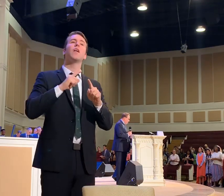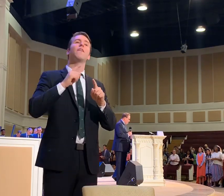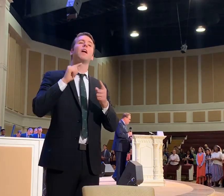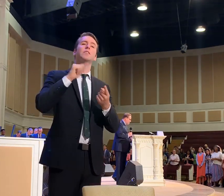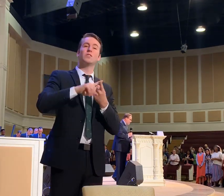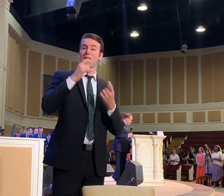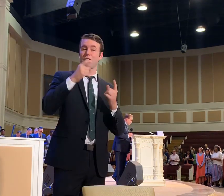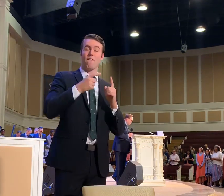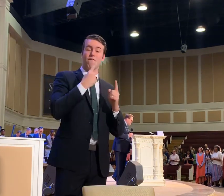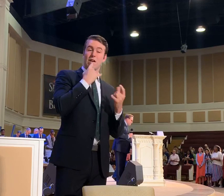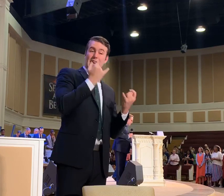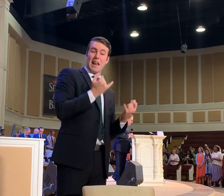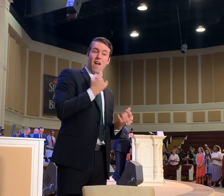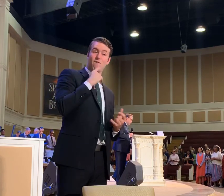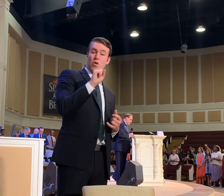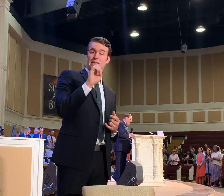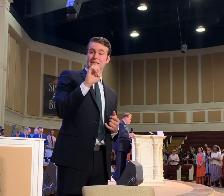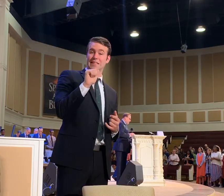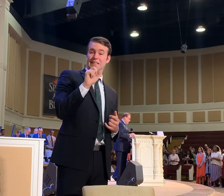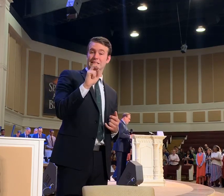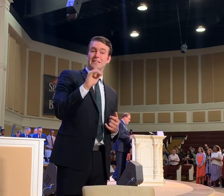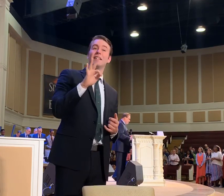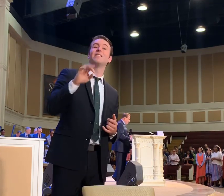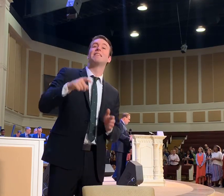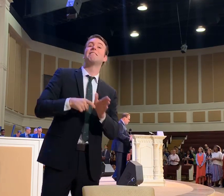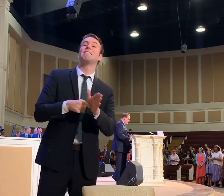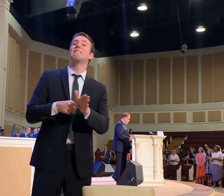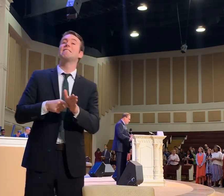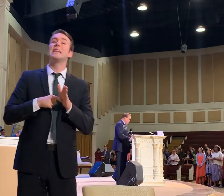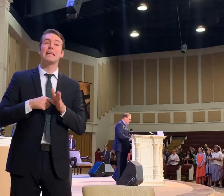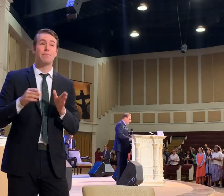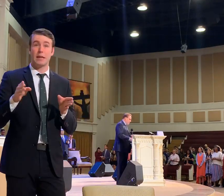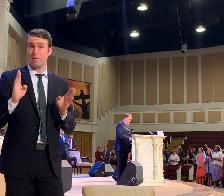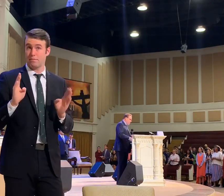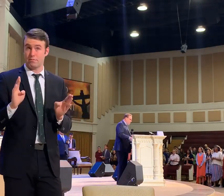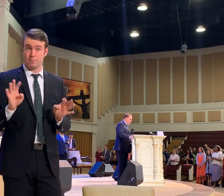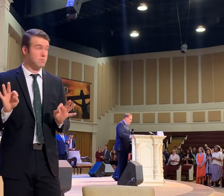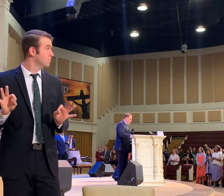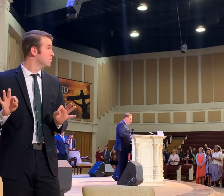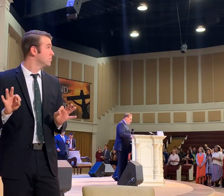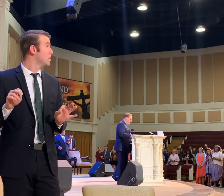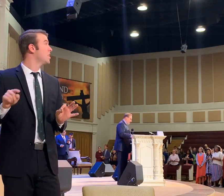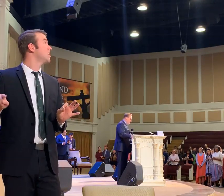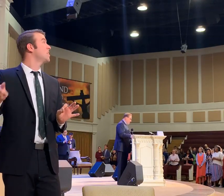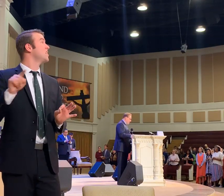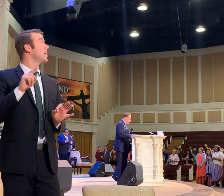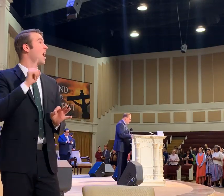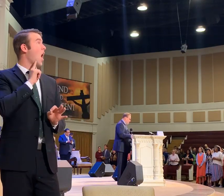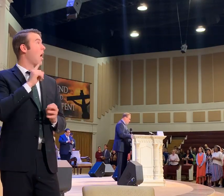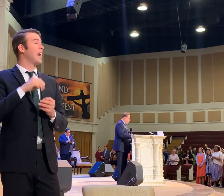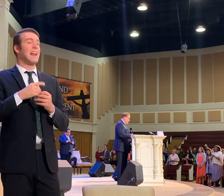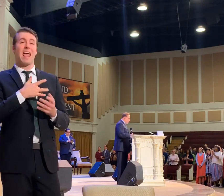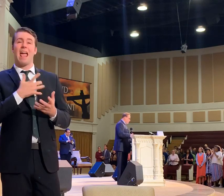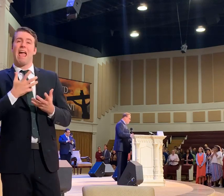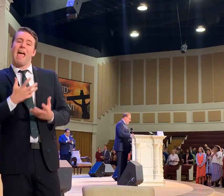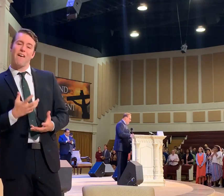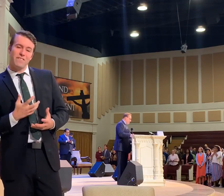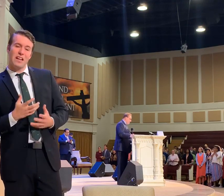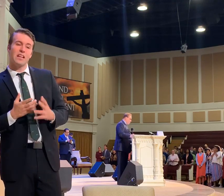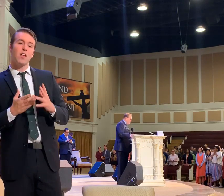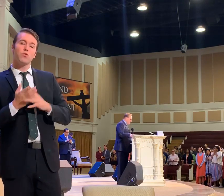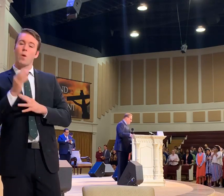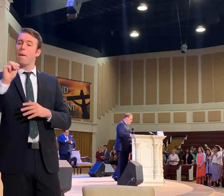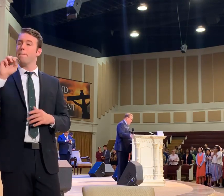for a season, if need be. Pay closer attention here. Ye are in heaviness through